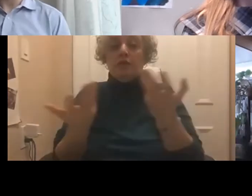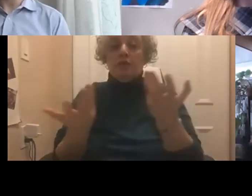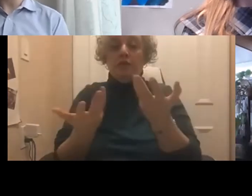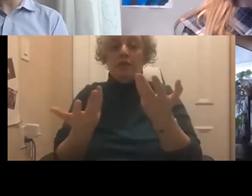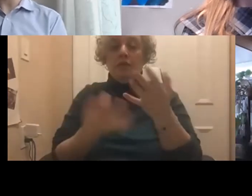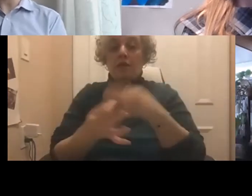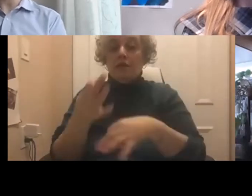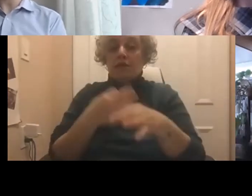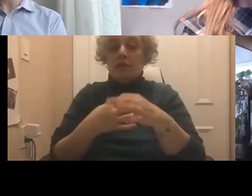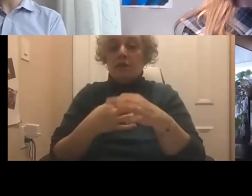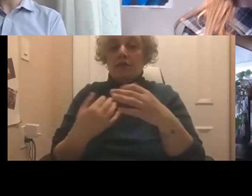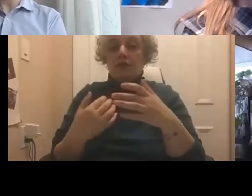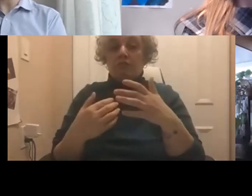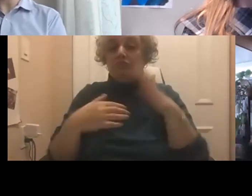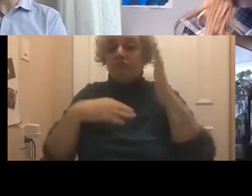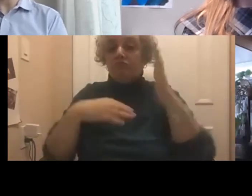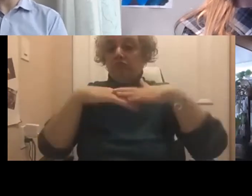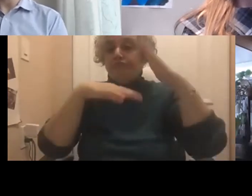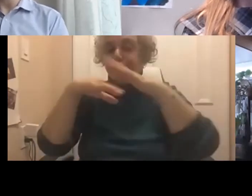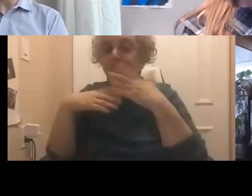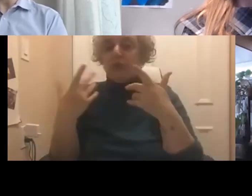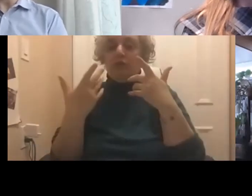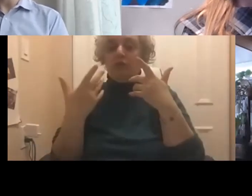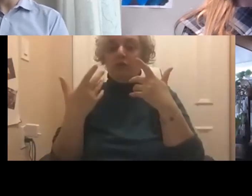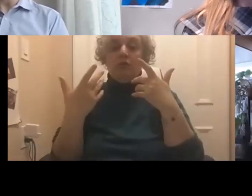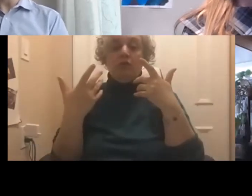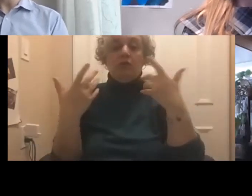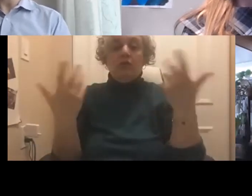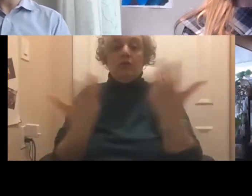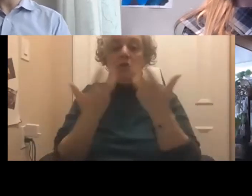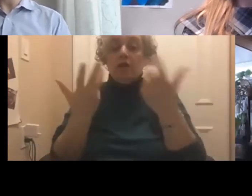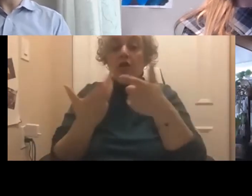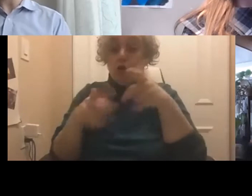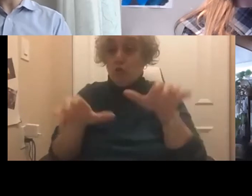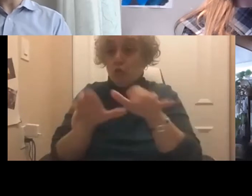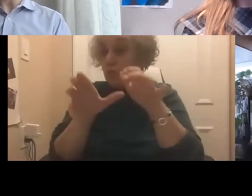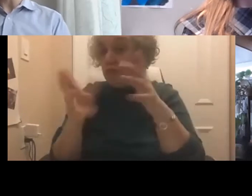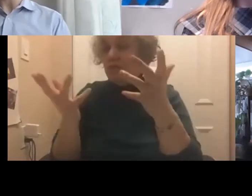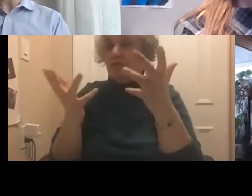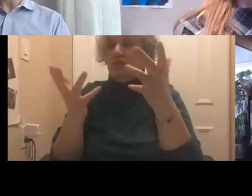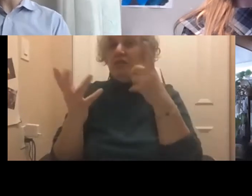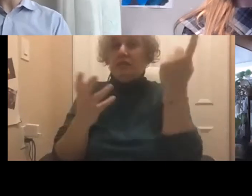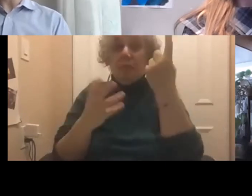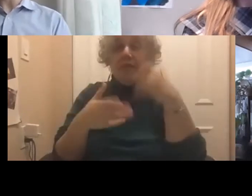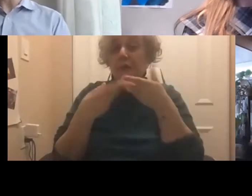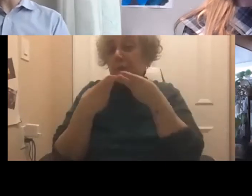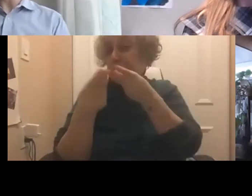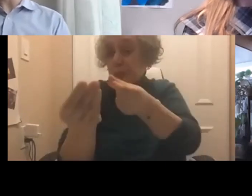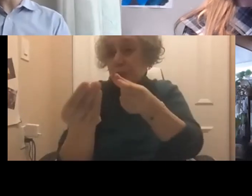flagged, you get, you know, green flagged as to, are you doing something more efficient, or what new technologies or